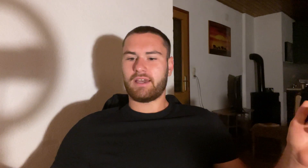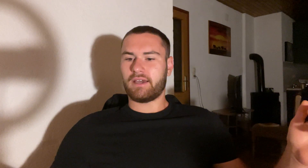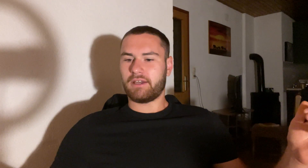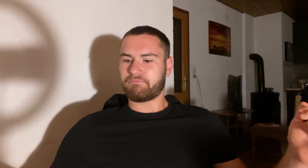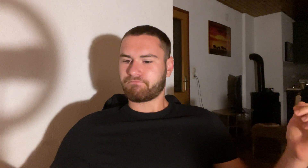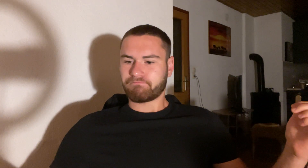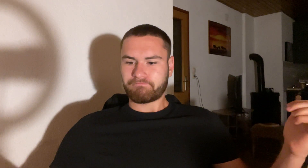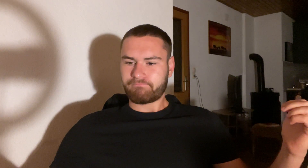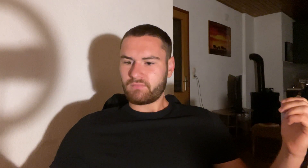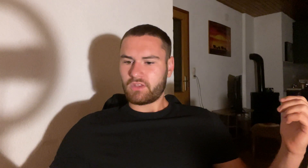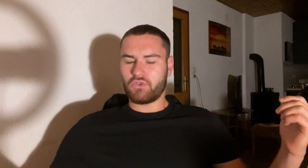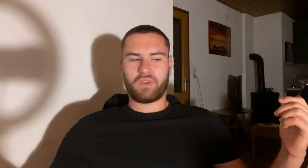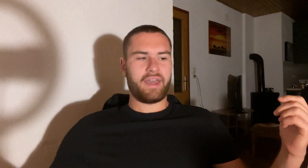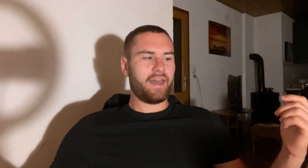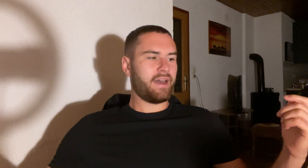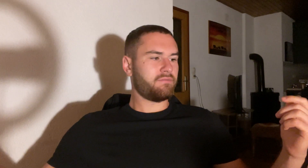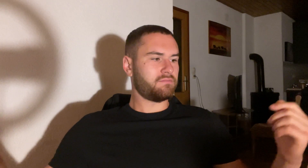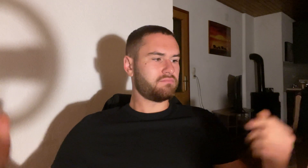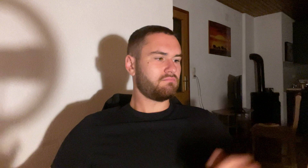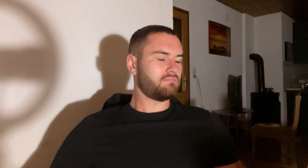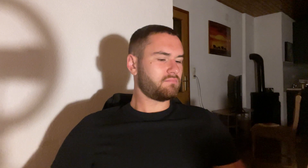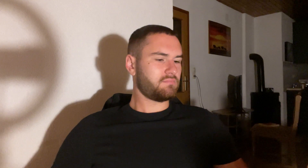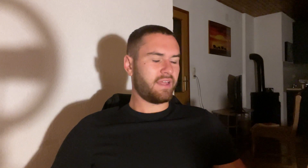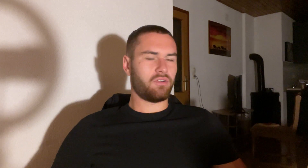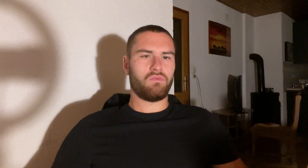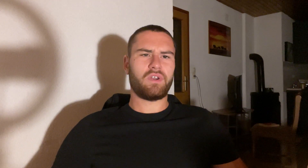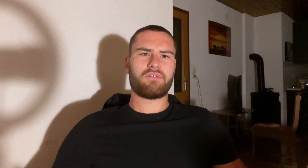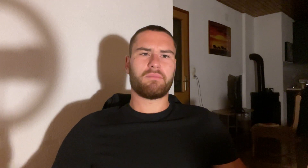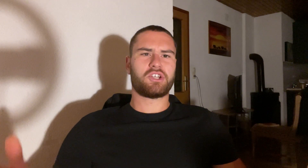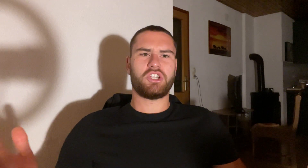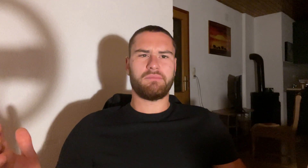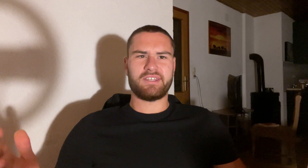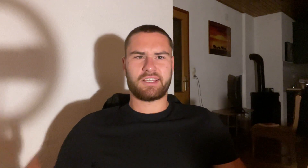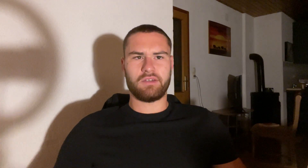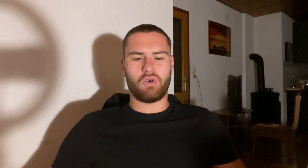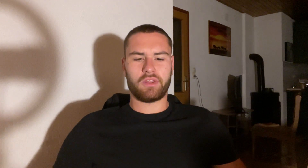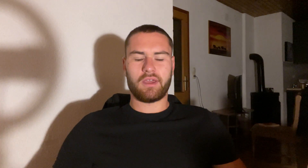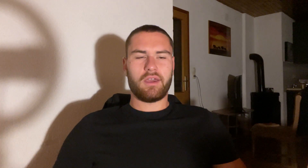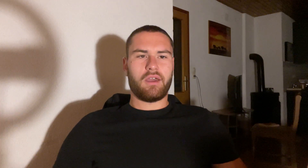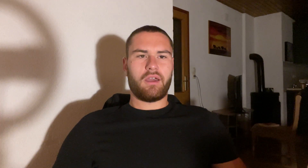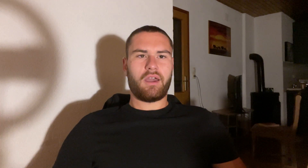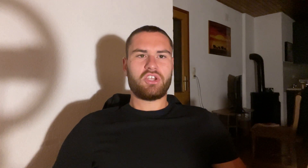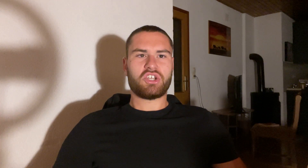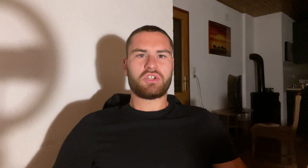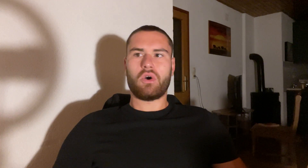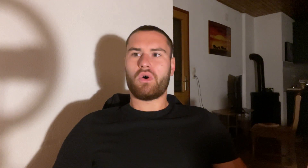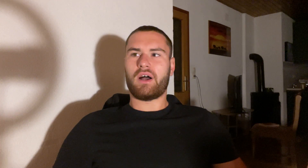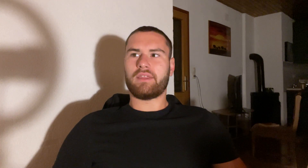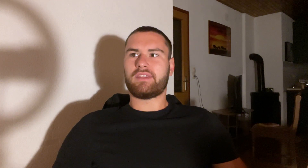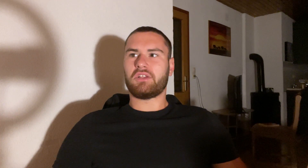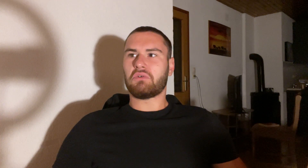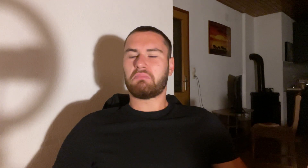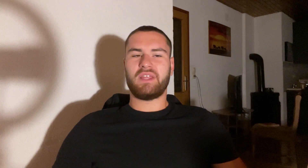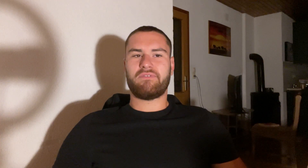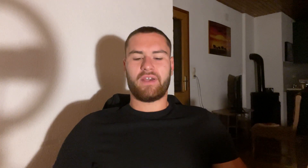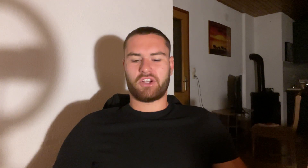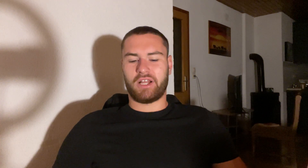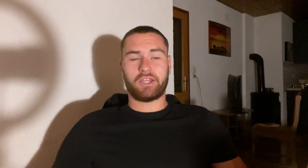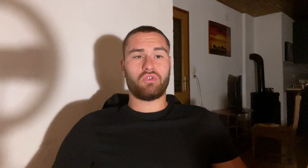you have, I don't know, whatever machine, basically, you want and just go until complete feather. I like to do